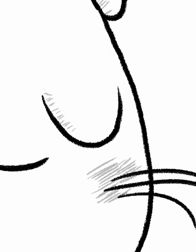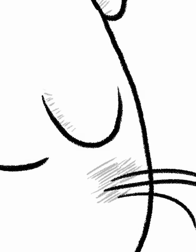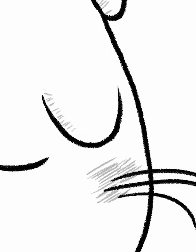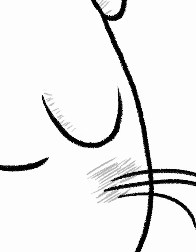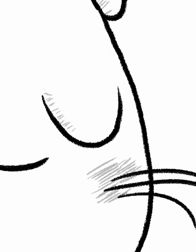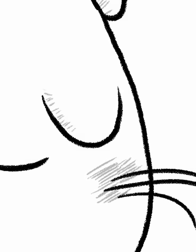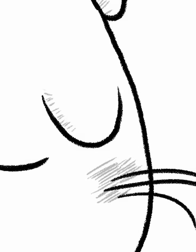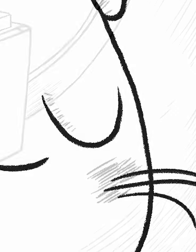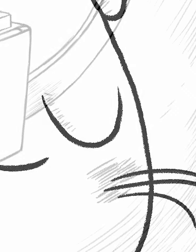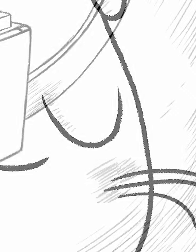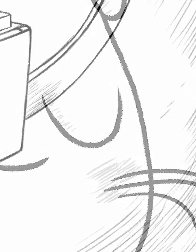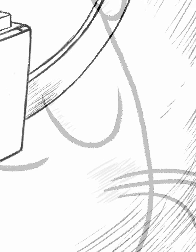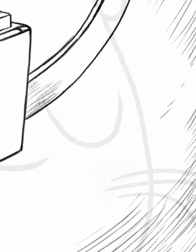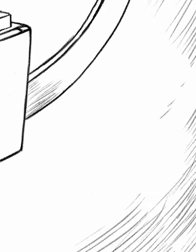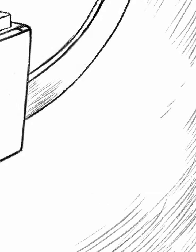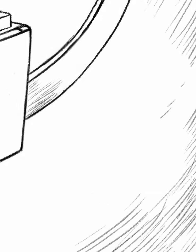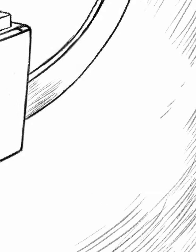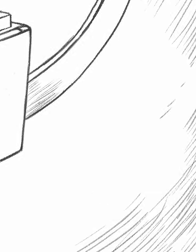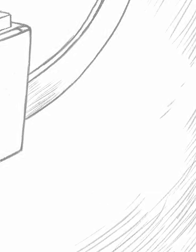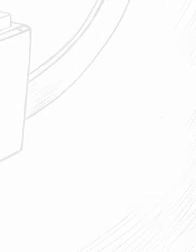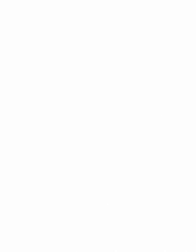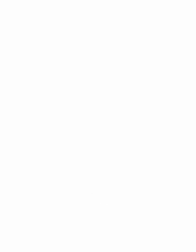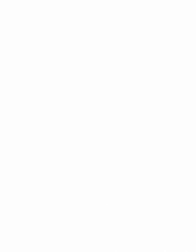I'll be gone